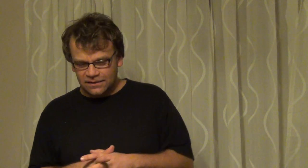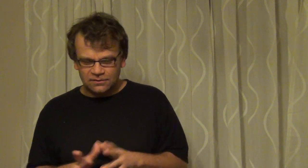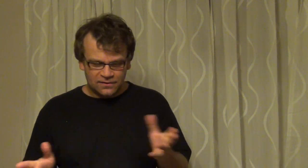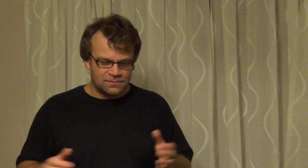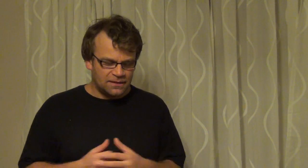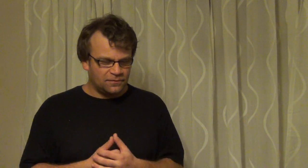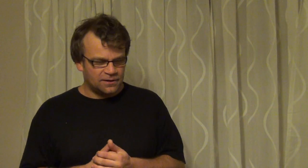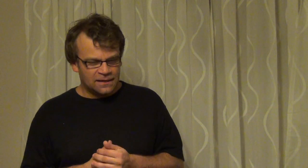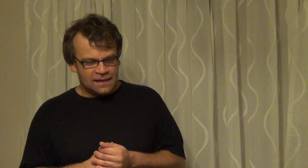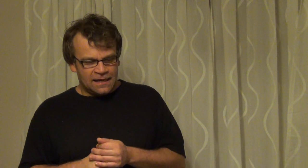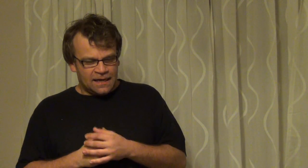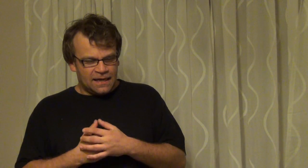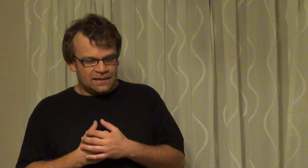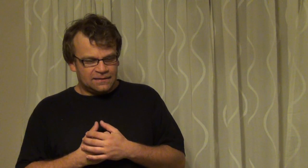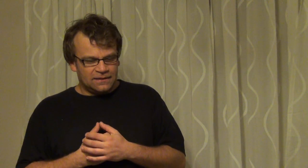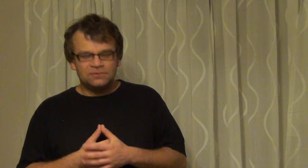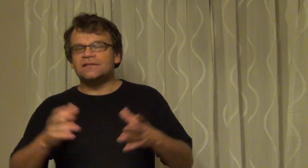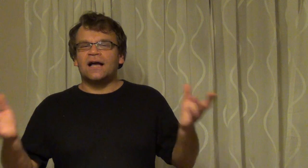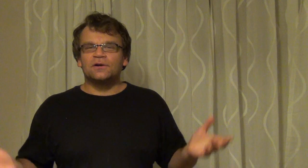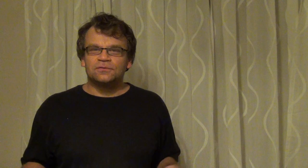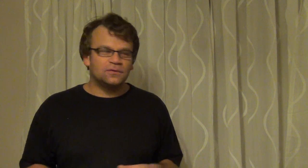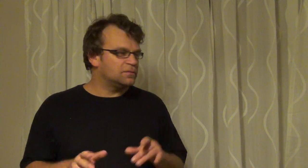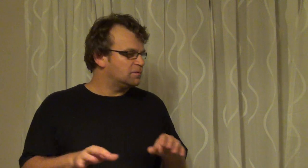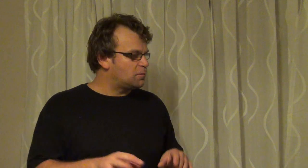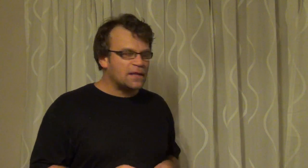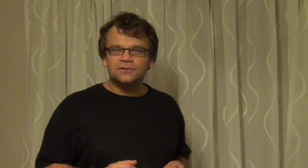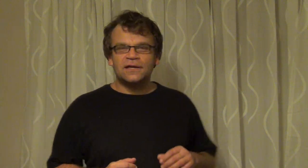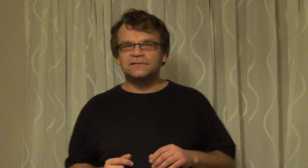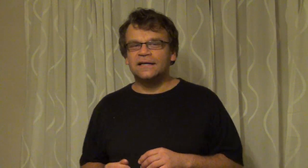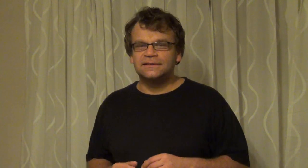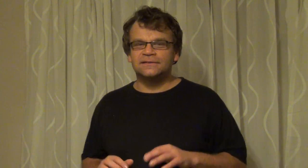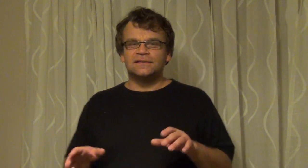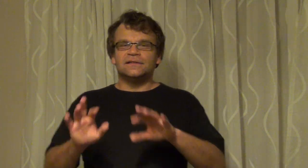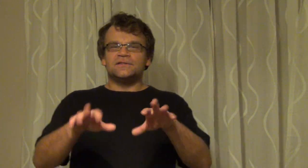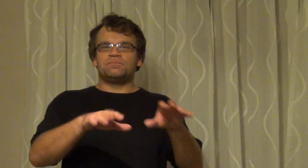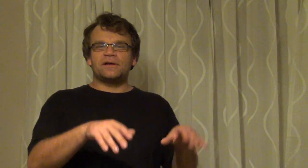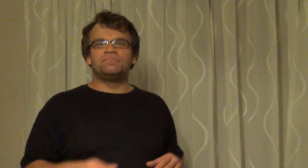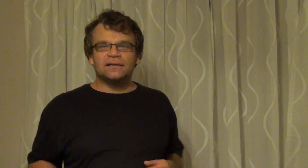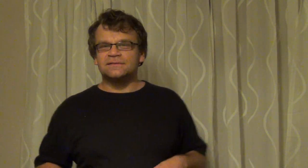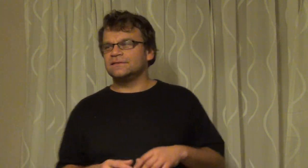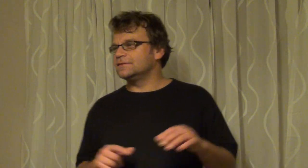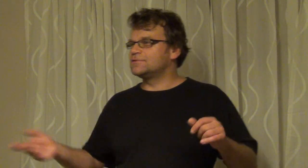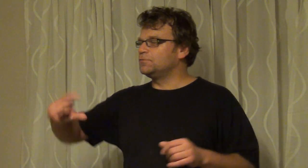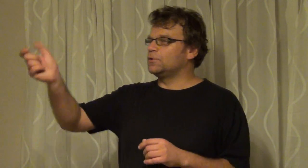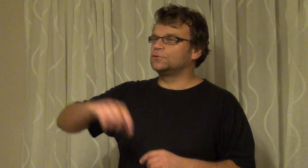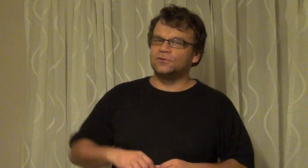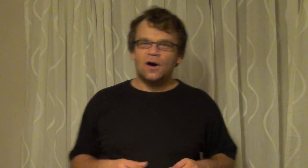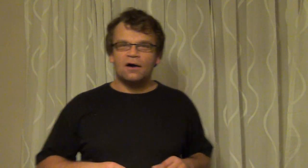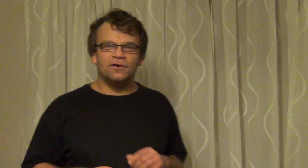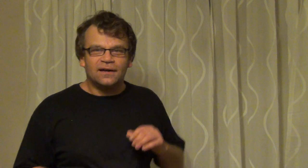you know things were different and you didn't kind of went to the internet and just press buttons and then someone knocked on the door half an hour